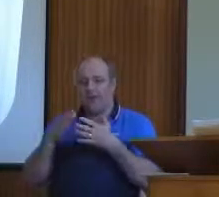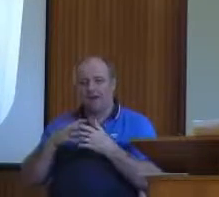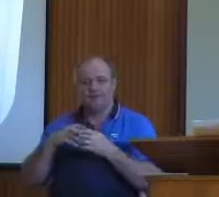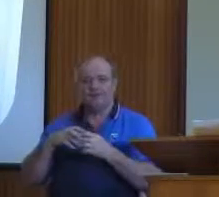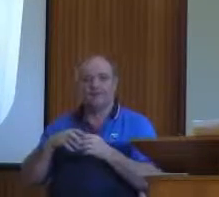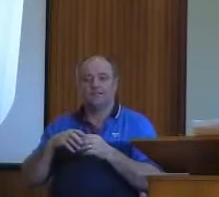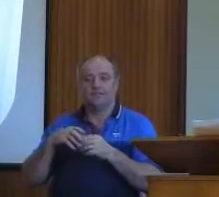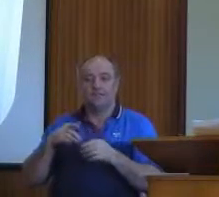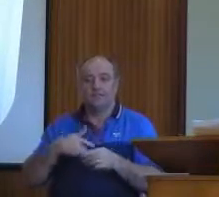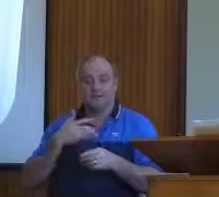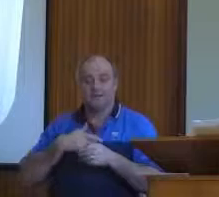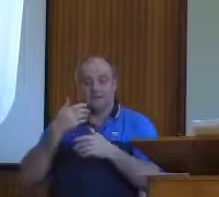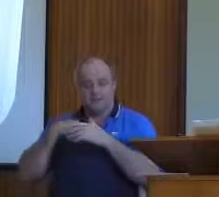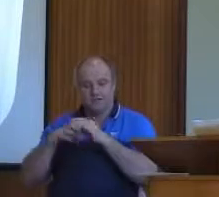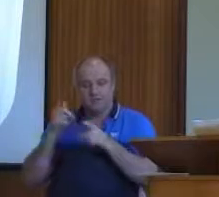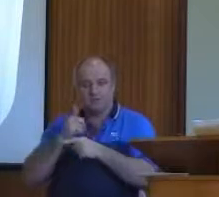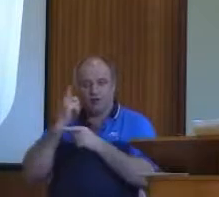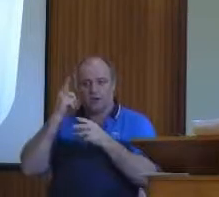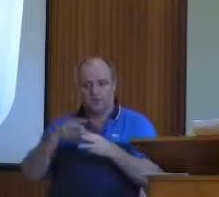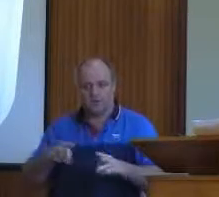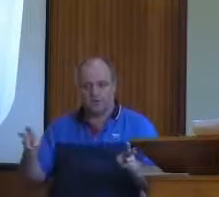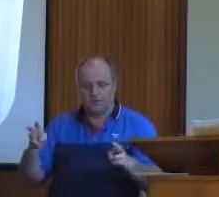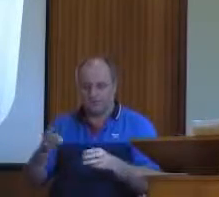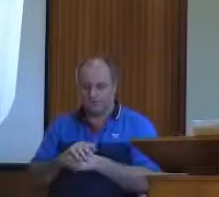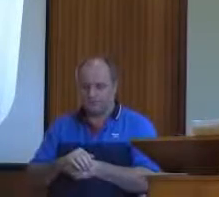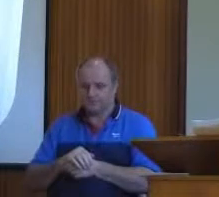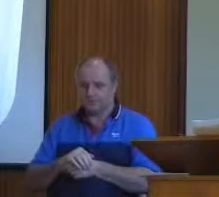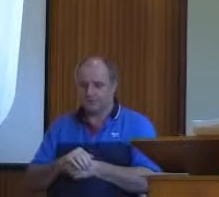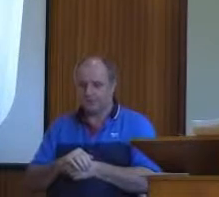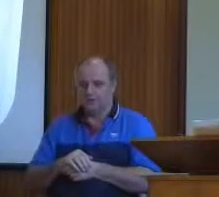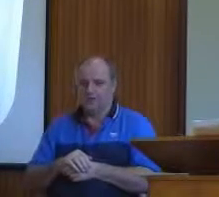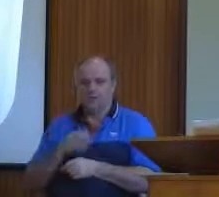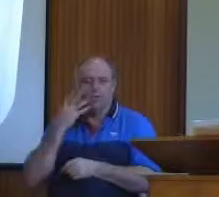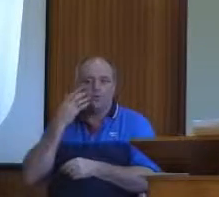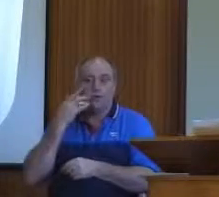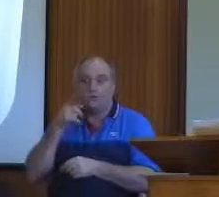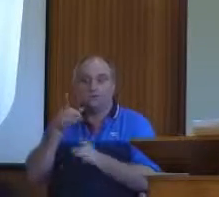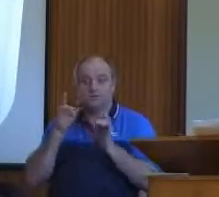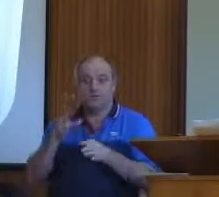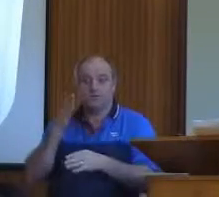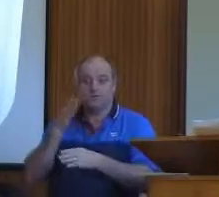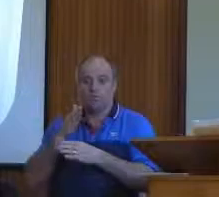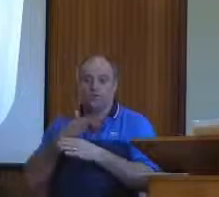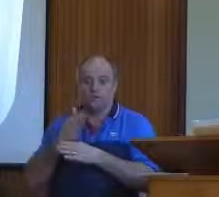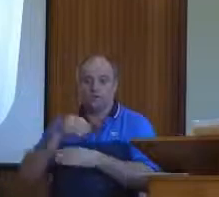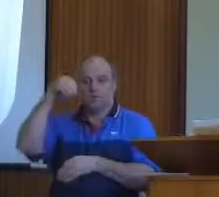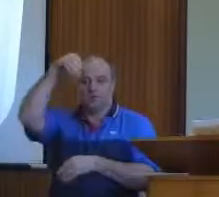for the full period between the hours of clocking on and clocking off. Right then, 2